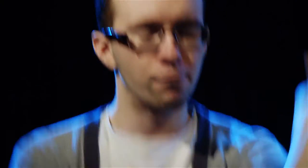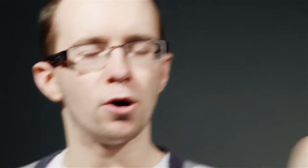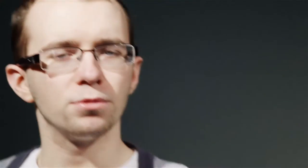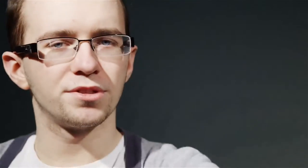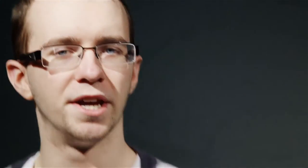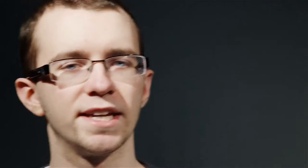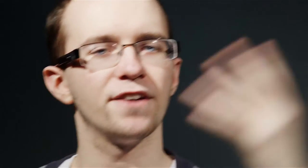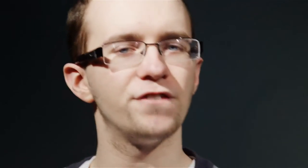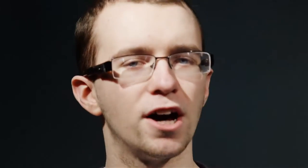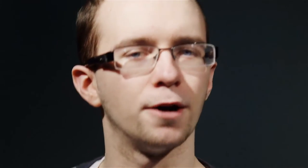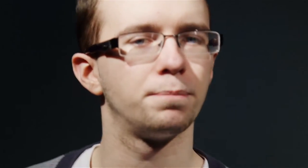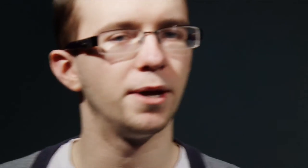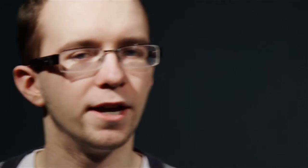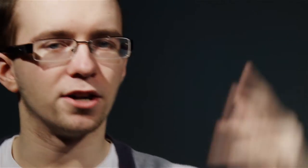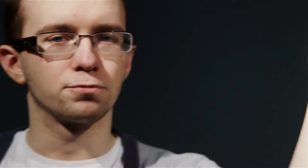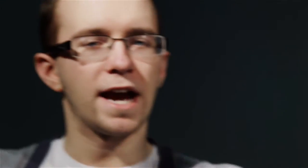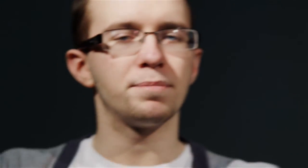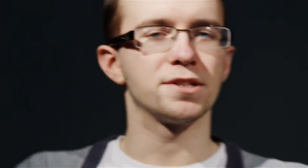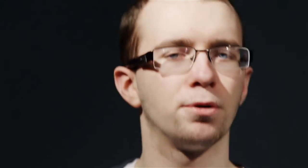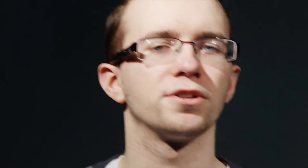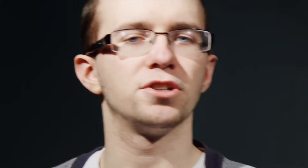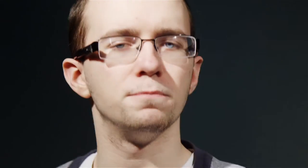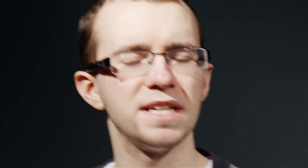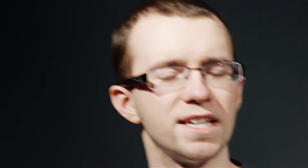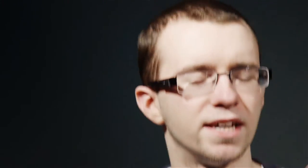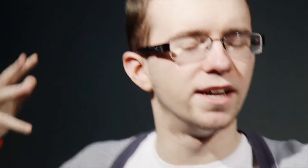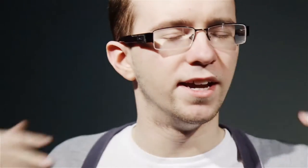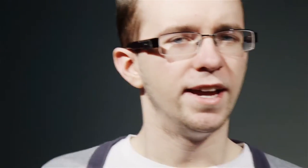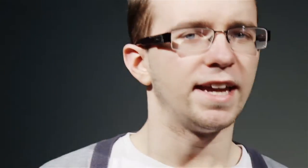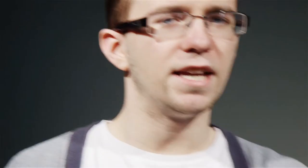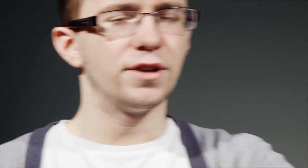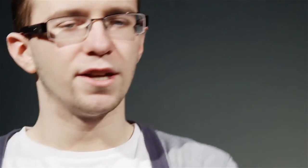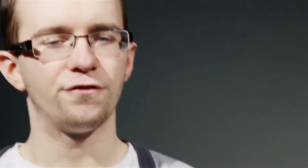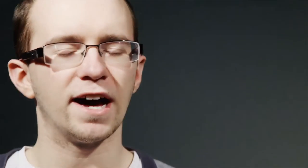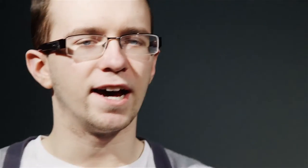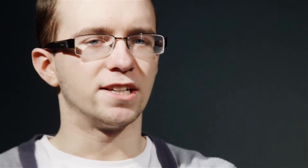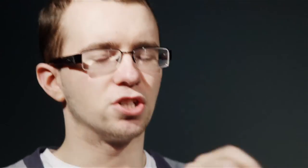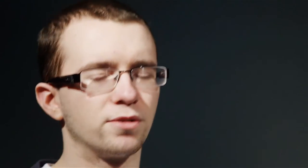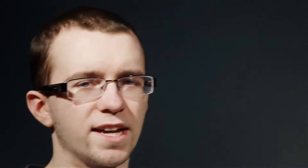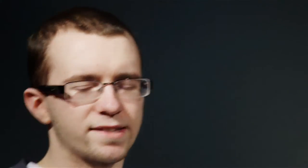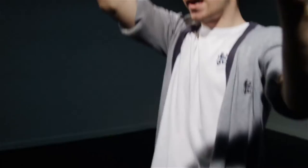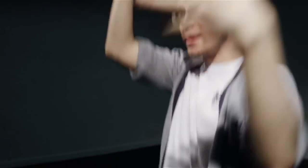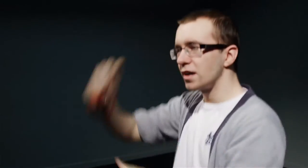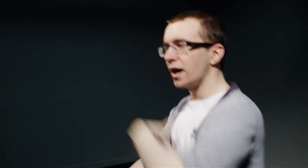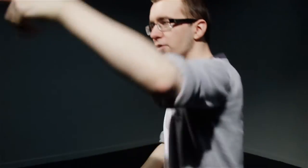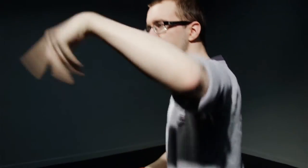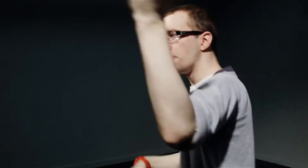won't give up, cause rap is important to me. Even if I don't get signed, I'll still